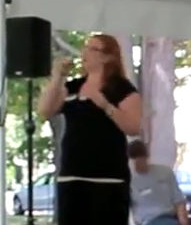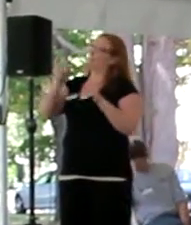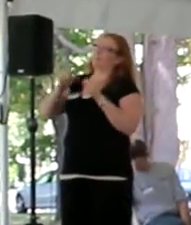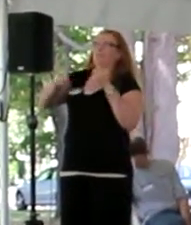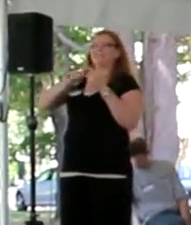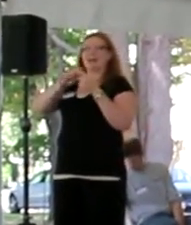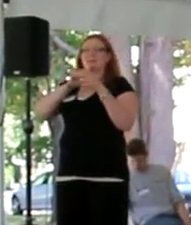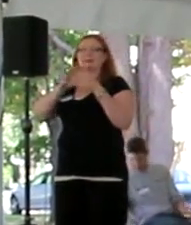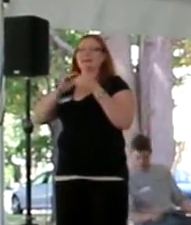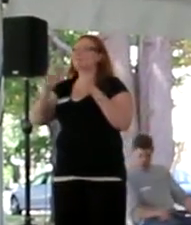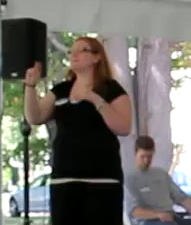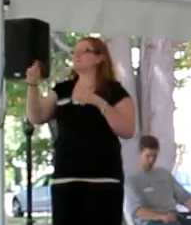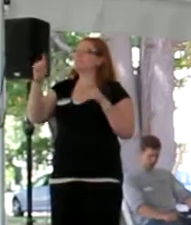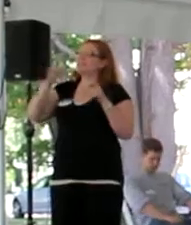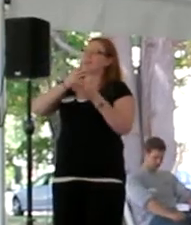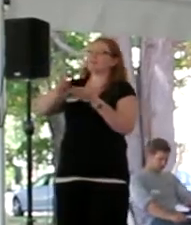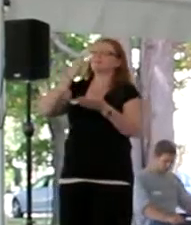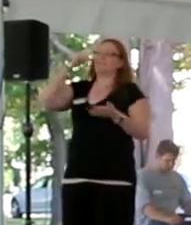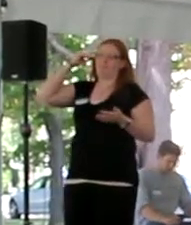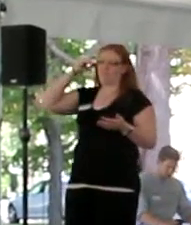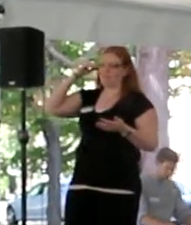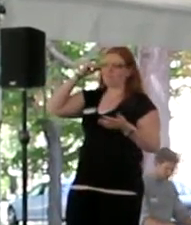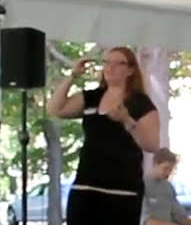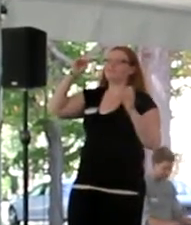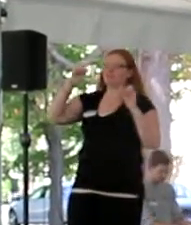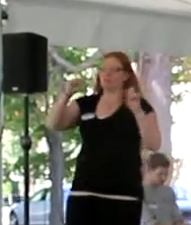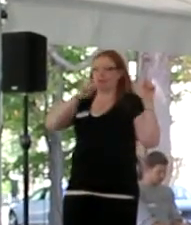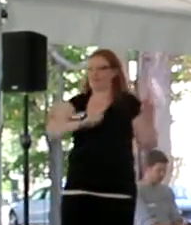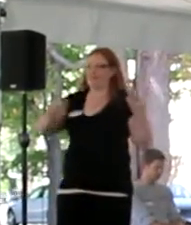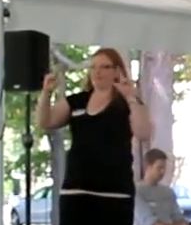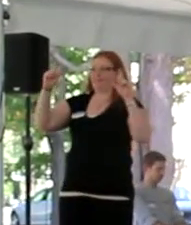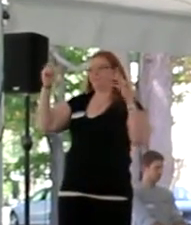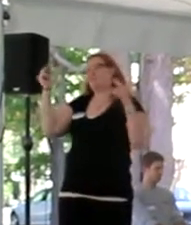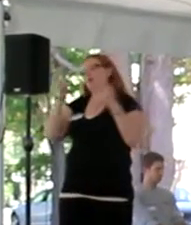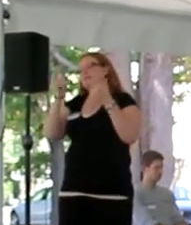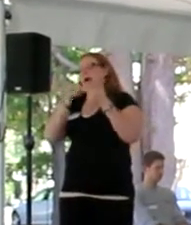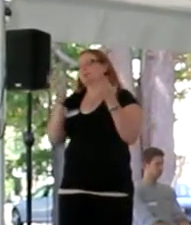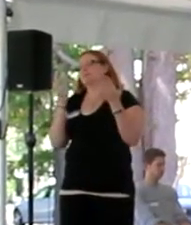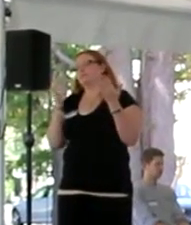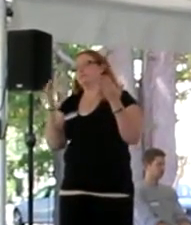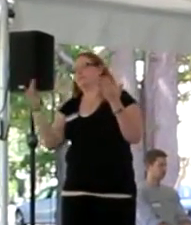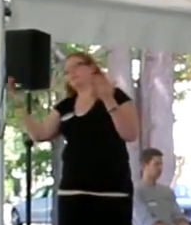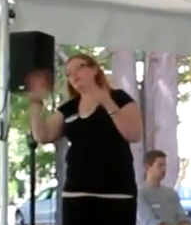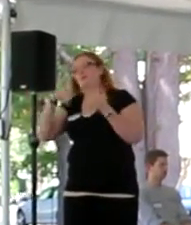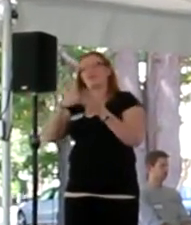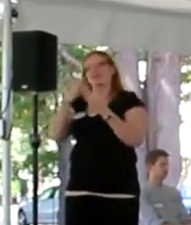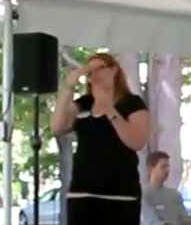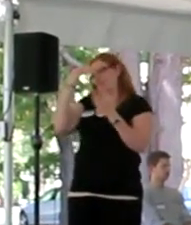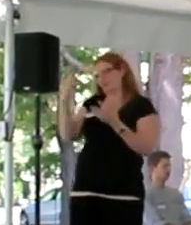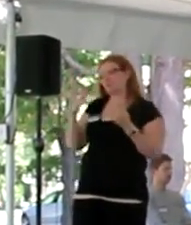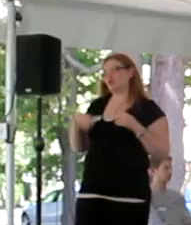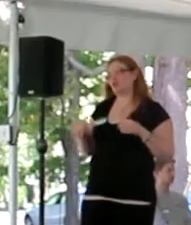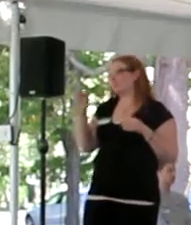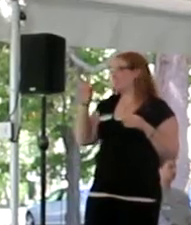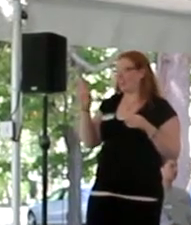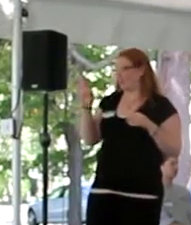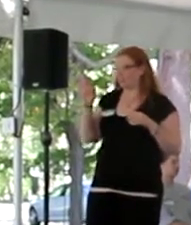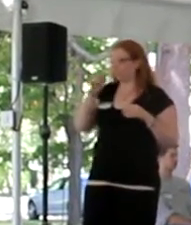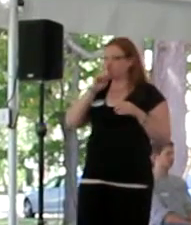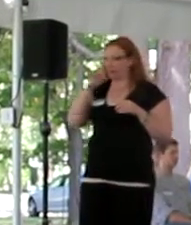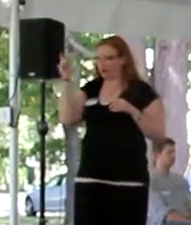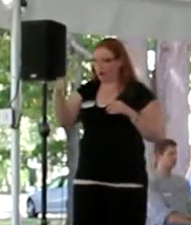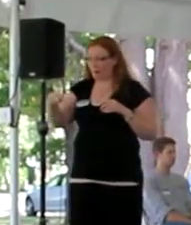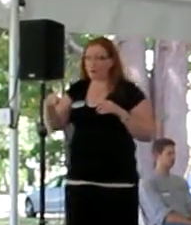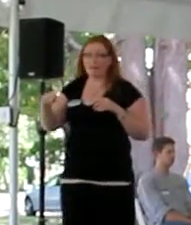because you're going to be able to go home and you're going to be able to pull all these slides up and get all this information. And then anyone who didn't come today